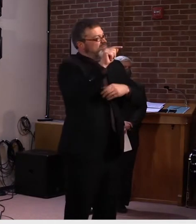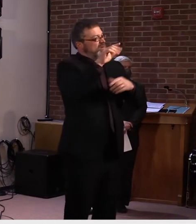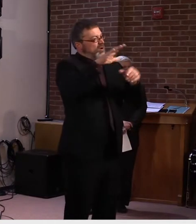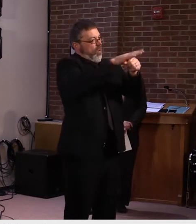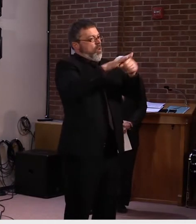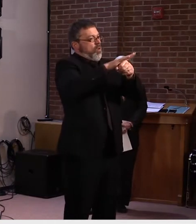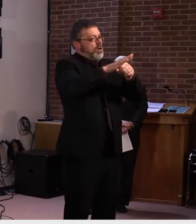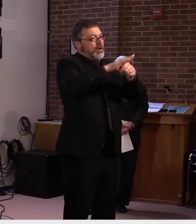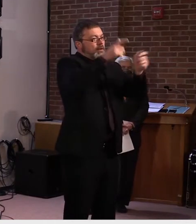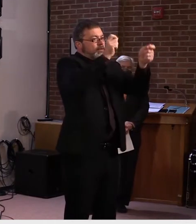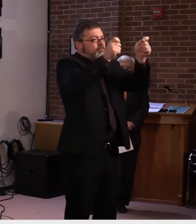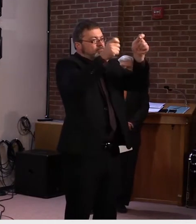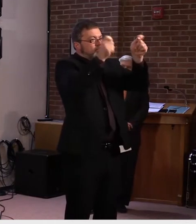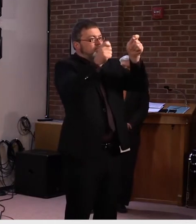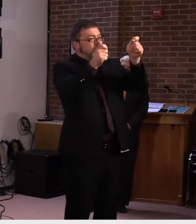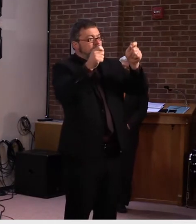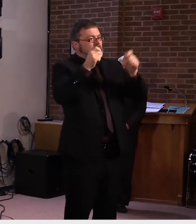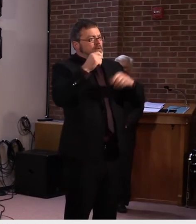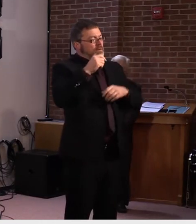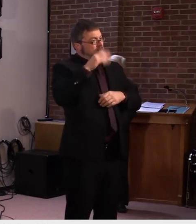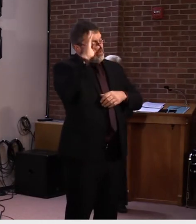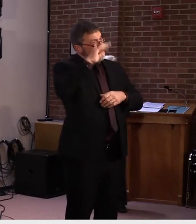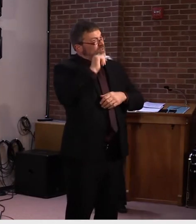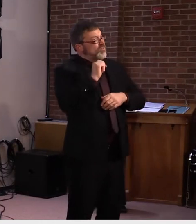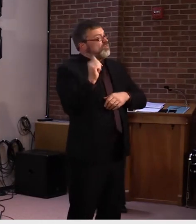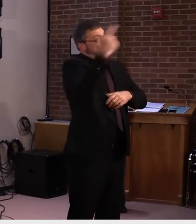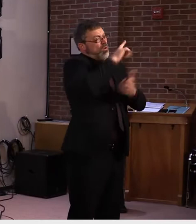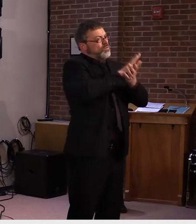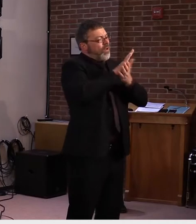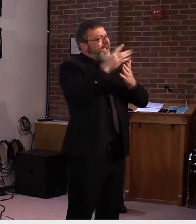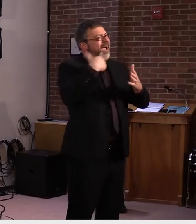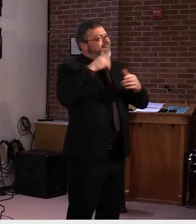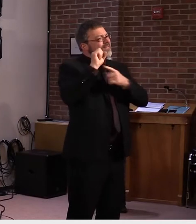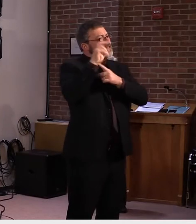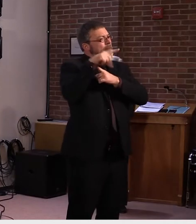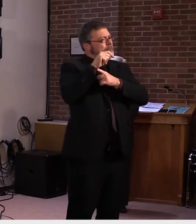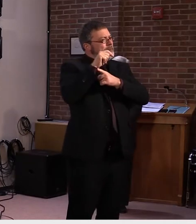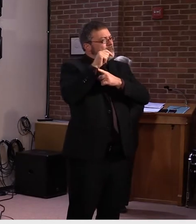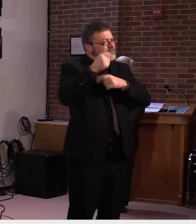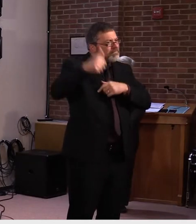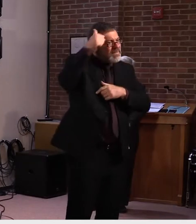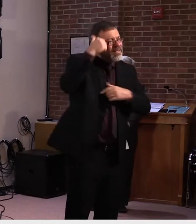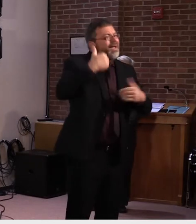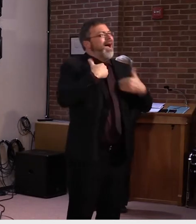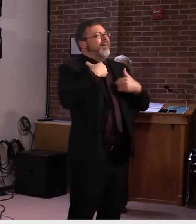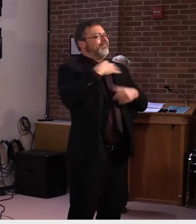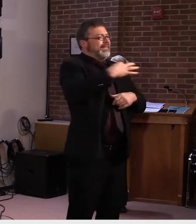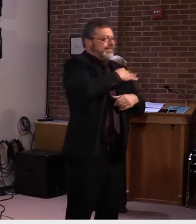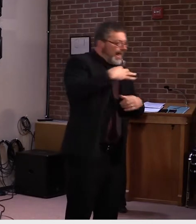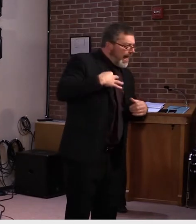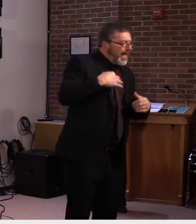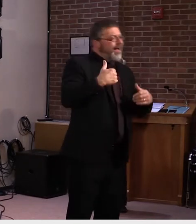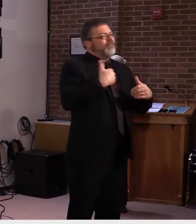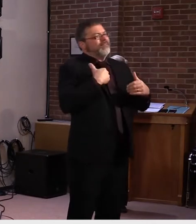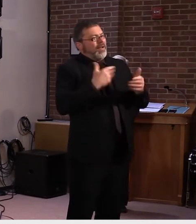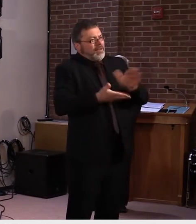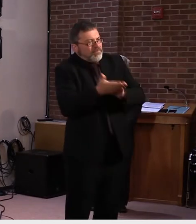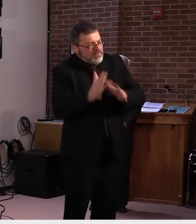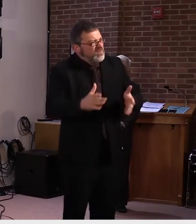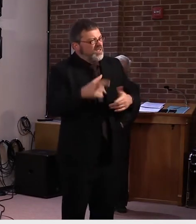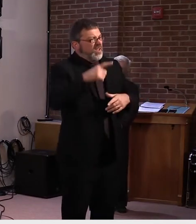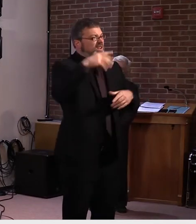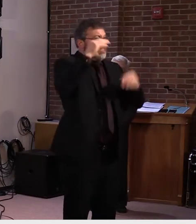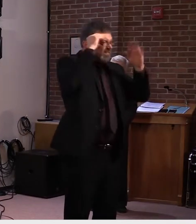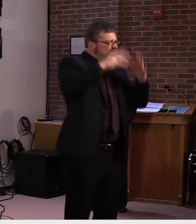principals, and around 18,000 teachers, administrators, and staff who have more insight into the operations of their schools